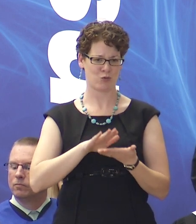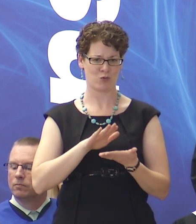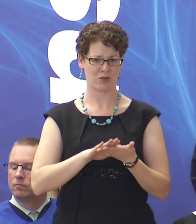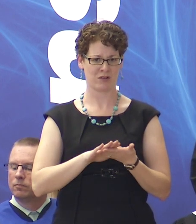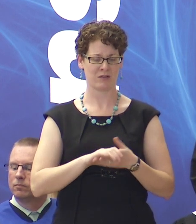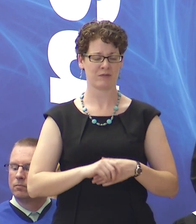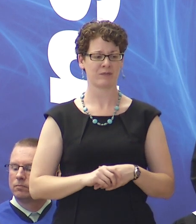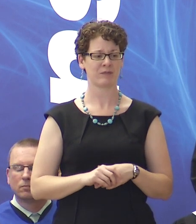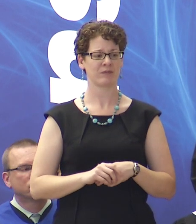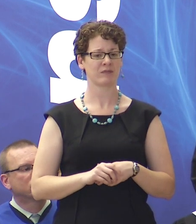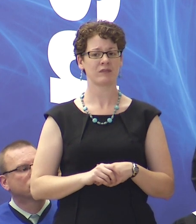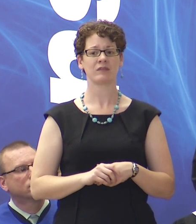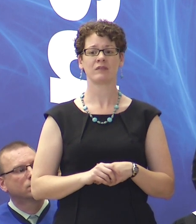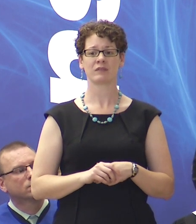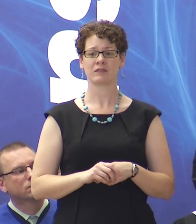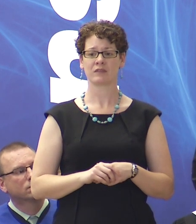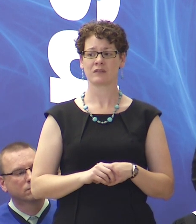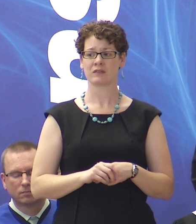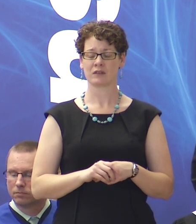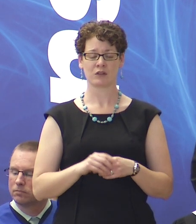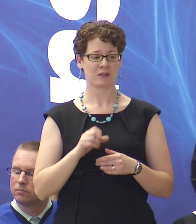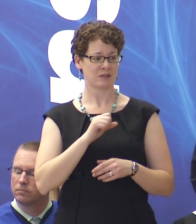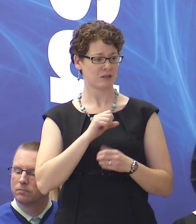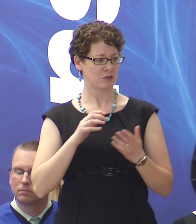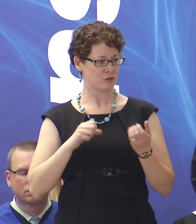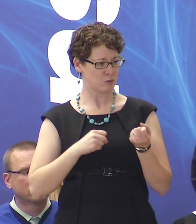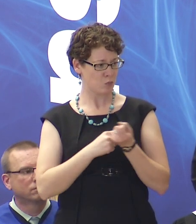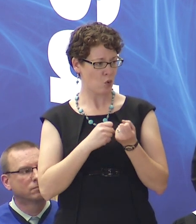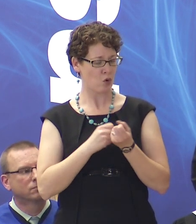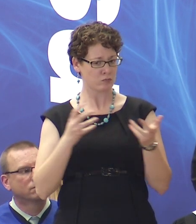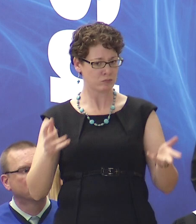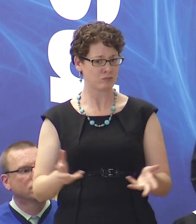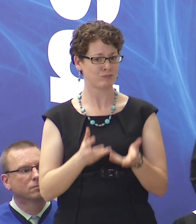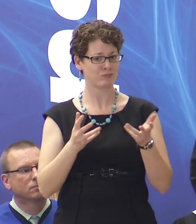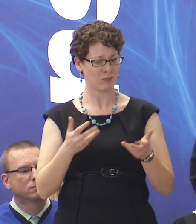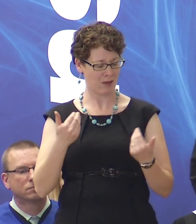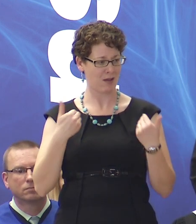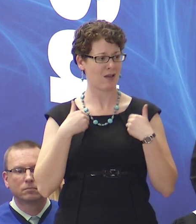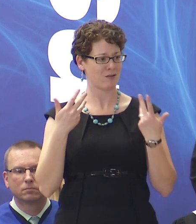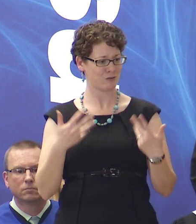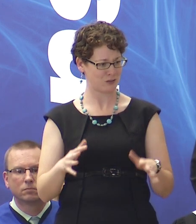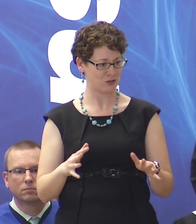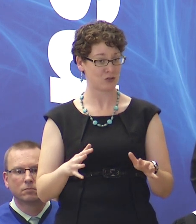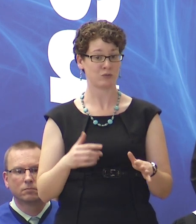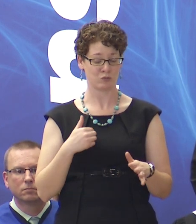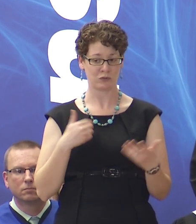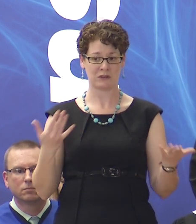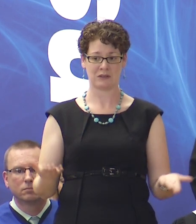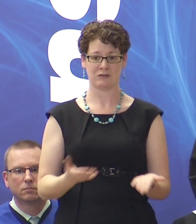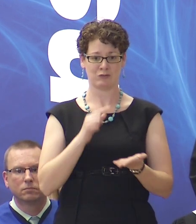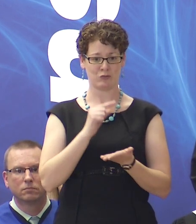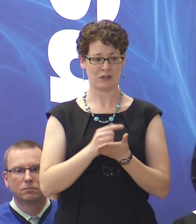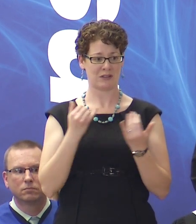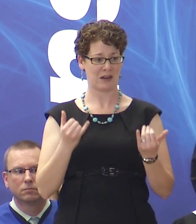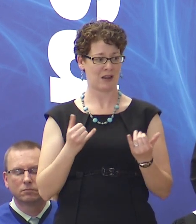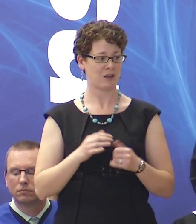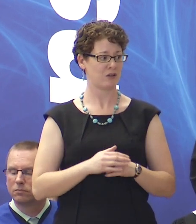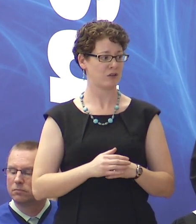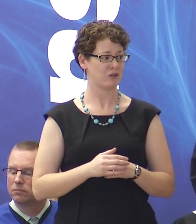We've received the support and encouragement that allows us to be here today. In addition, Donna,